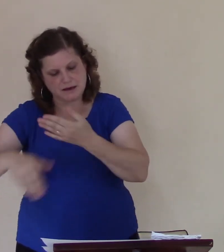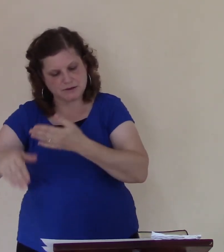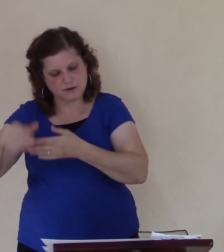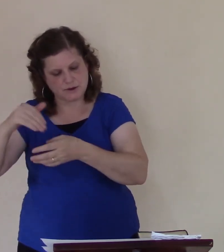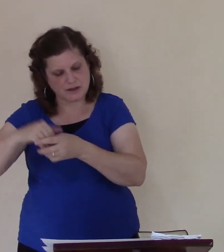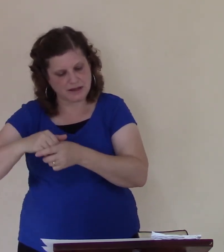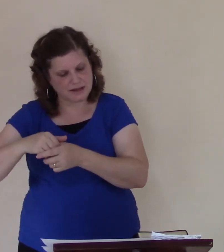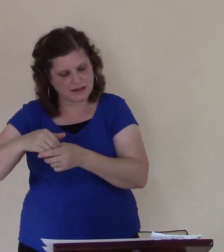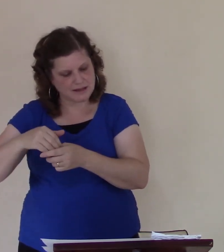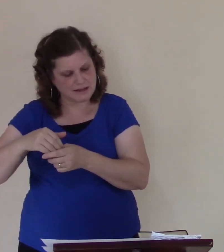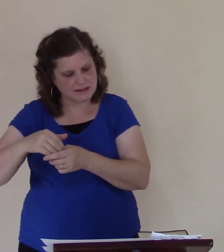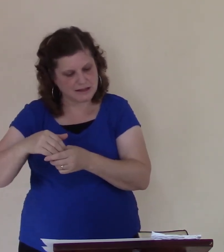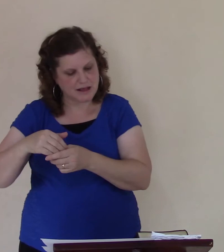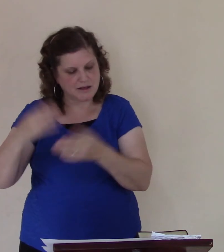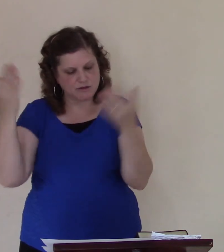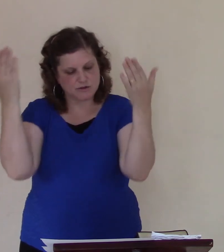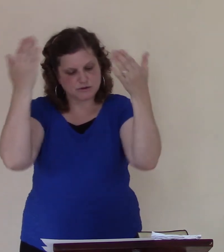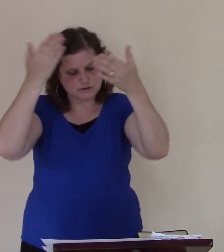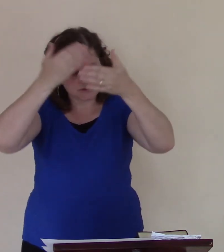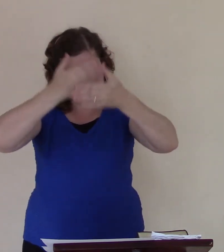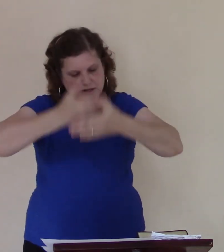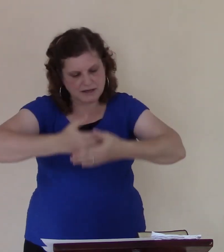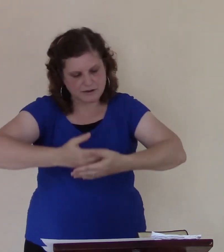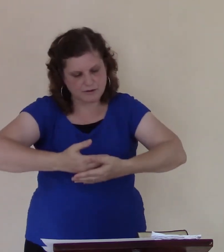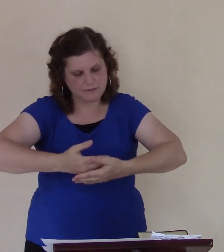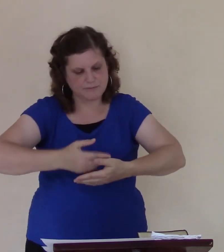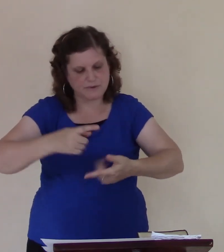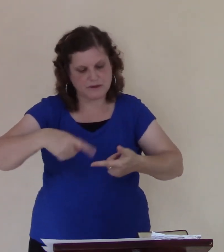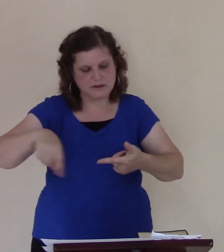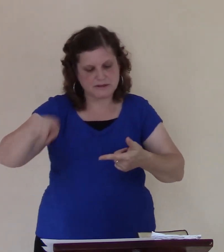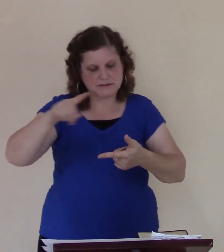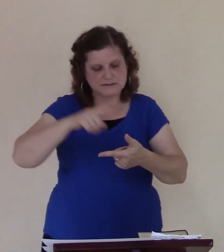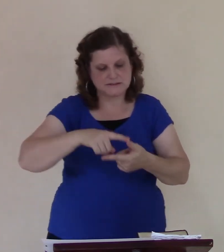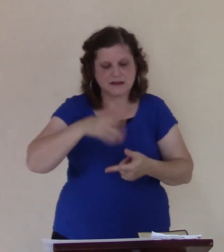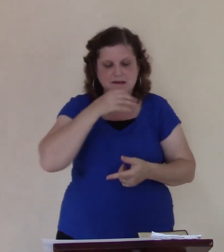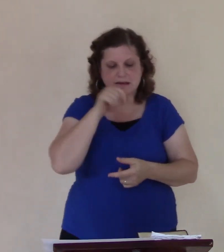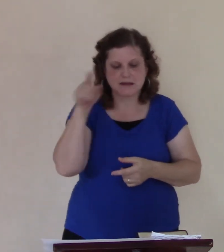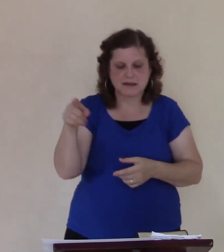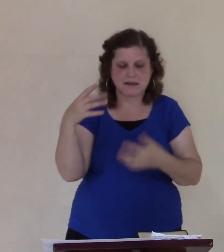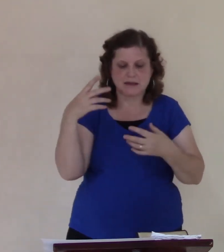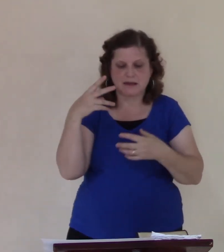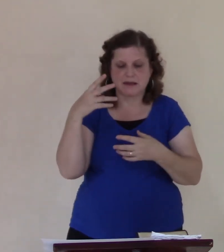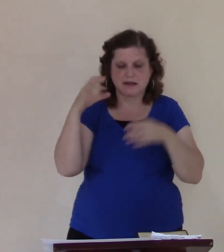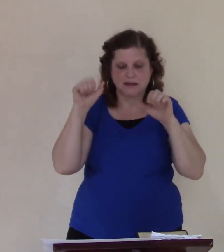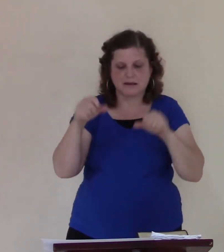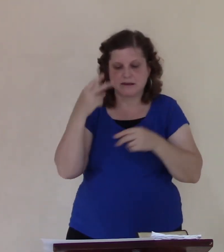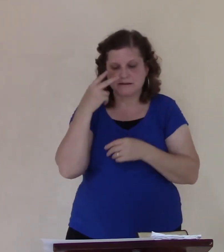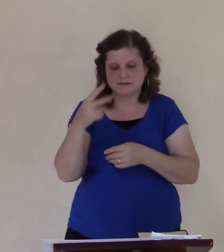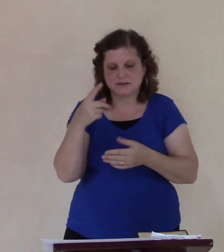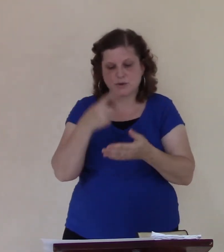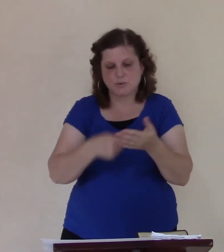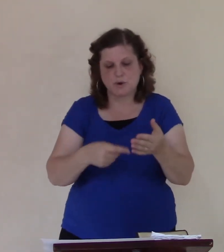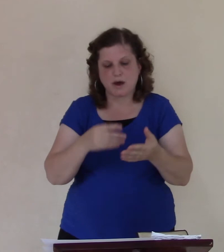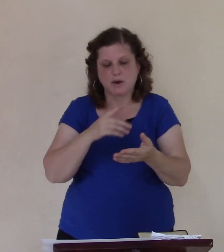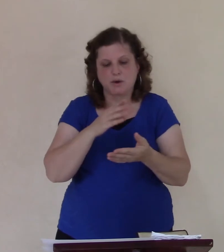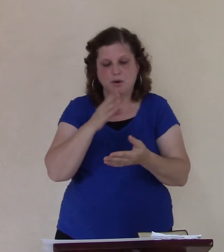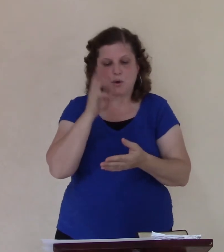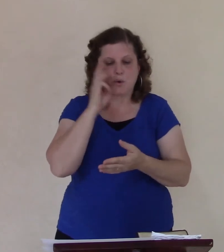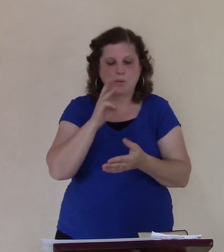And Jonah did the most more than God knows how. And Jonah is even more righteous than God because God needed to destroy that city.